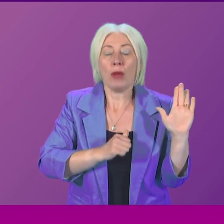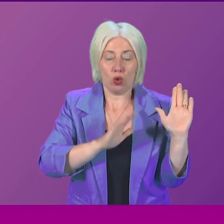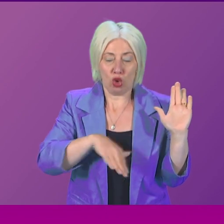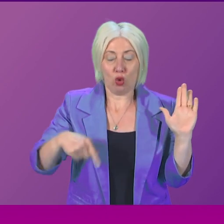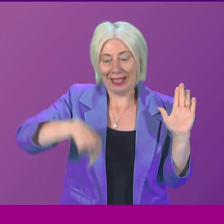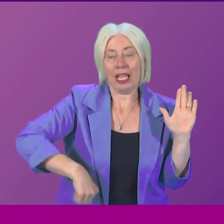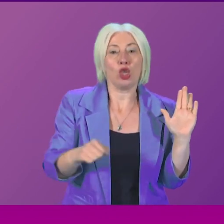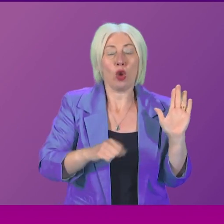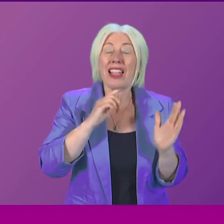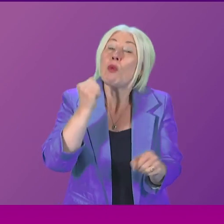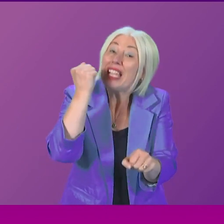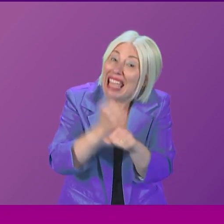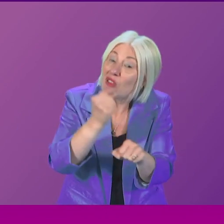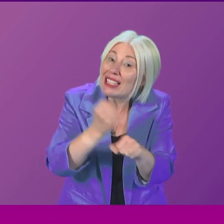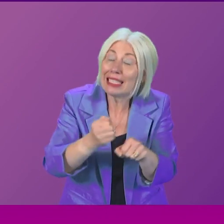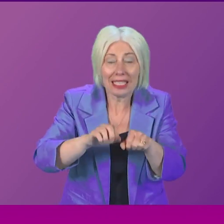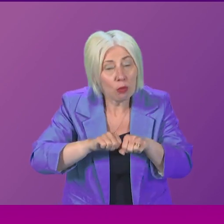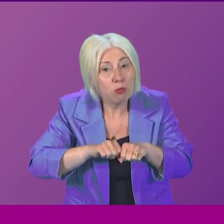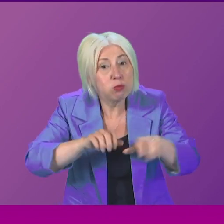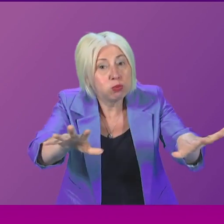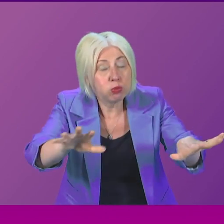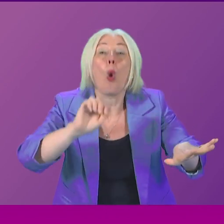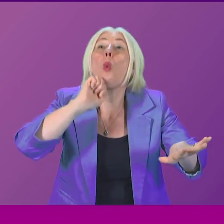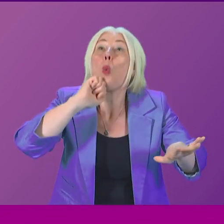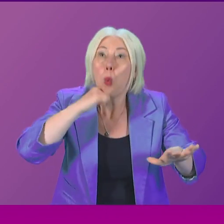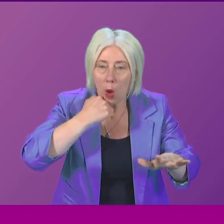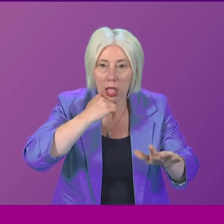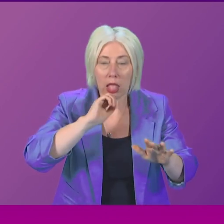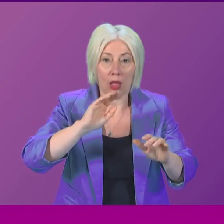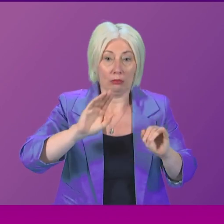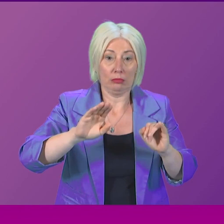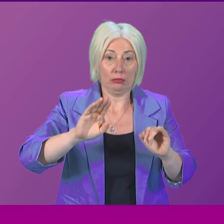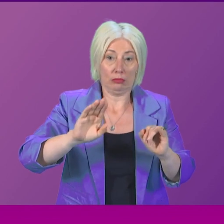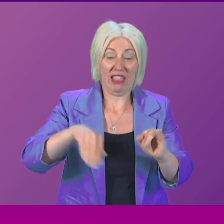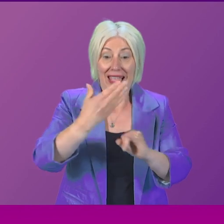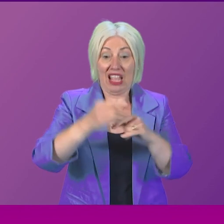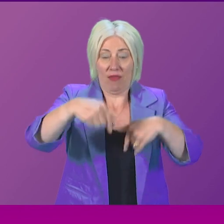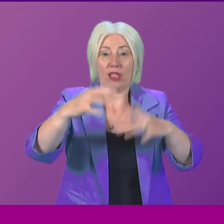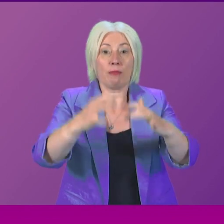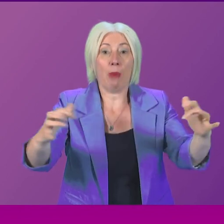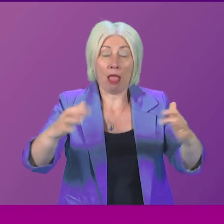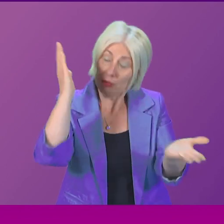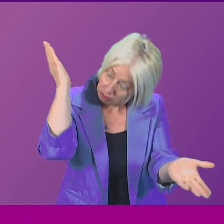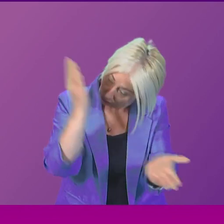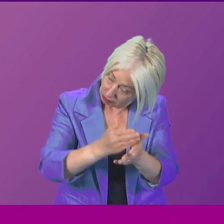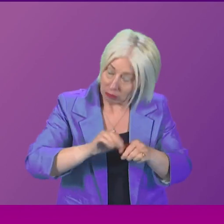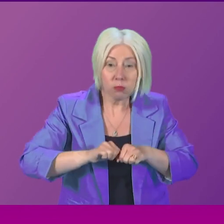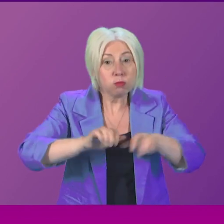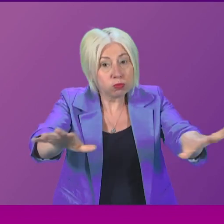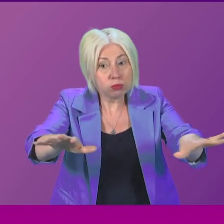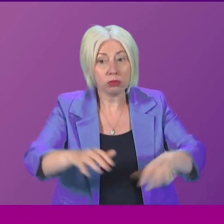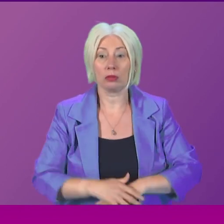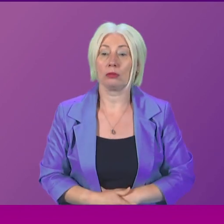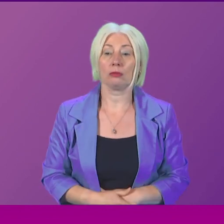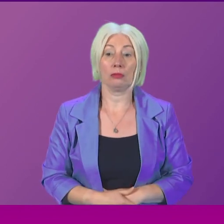Minister guarantee that the roll out will be delivered by the end of this Parliament? First Minister. We'd love